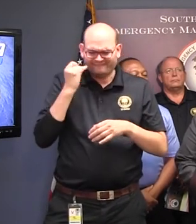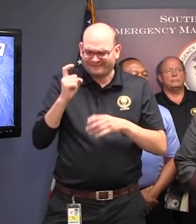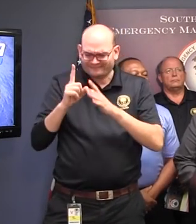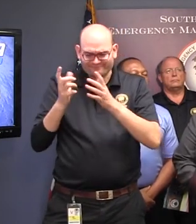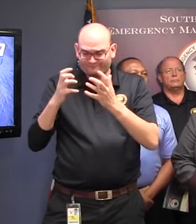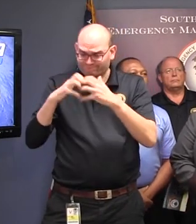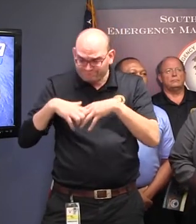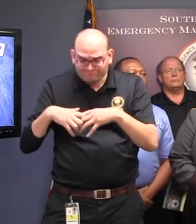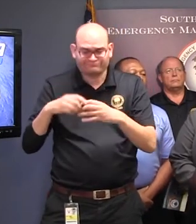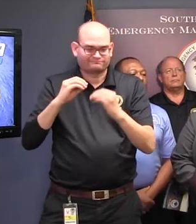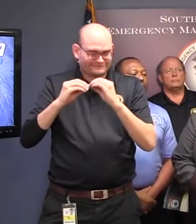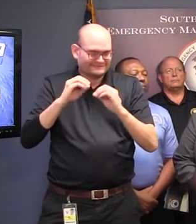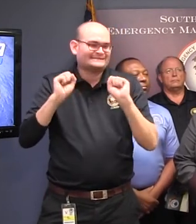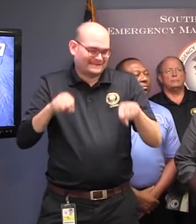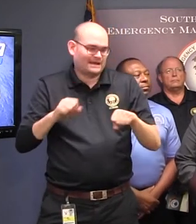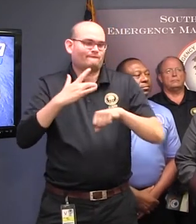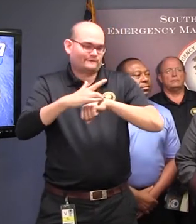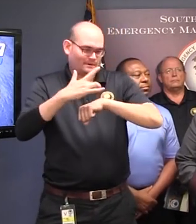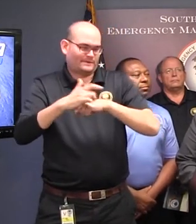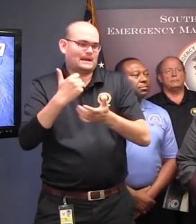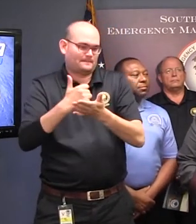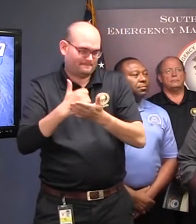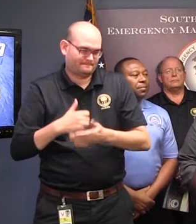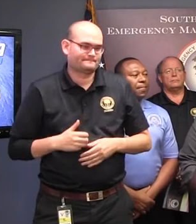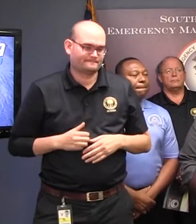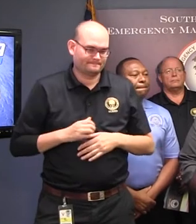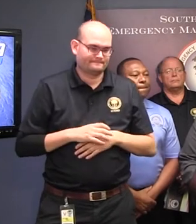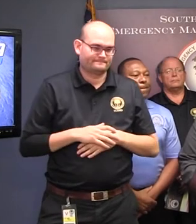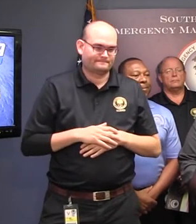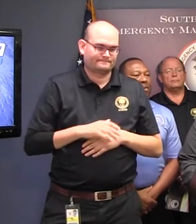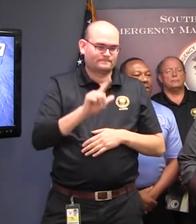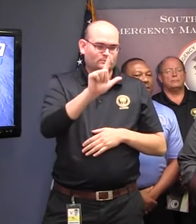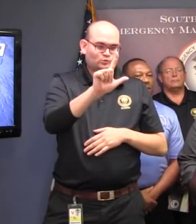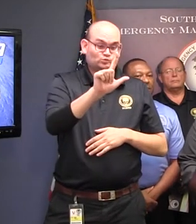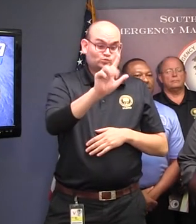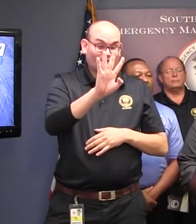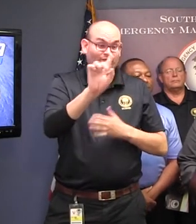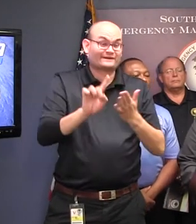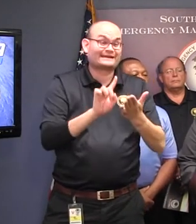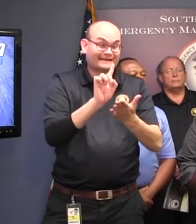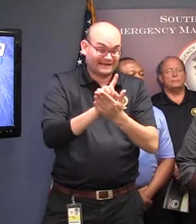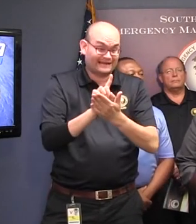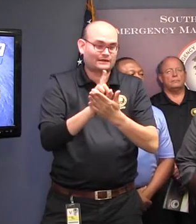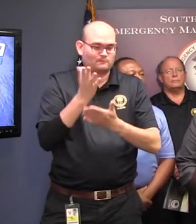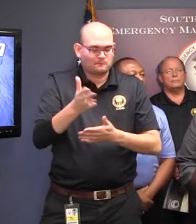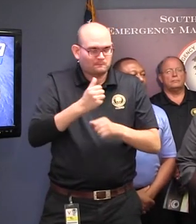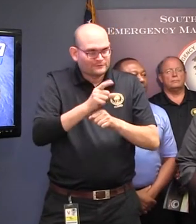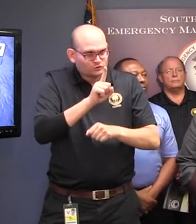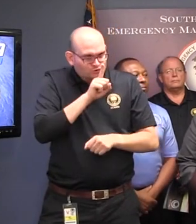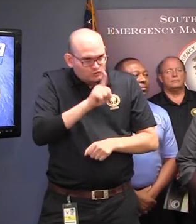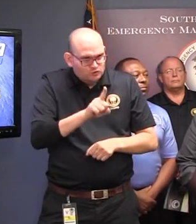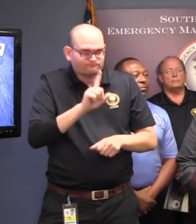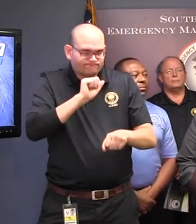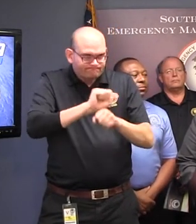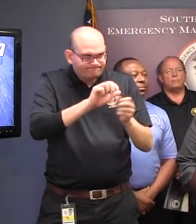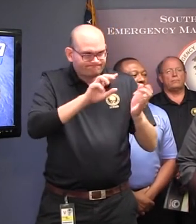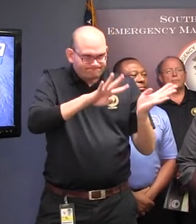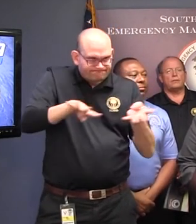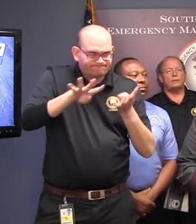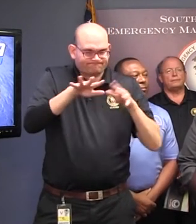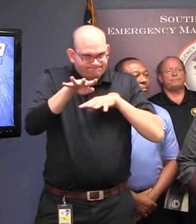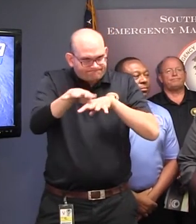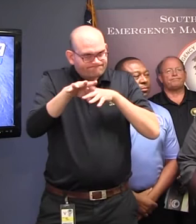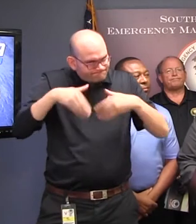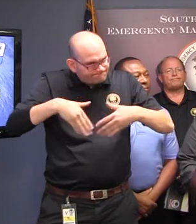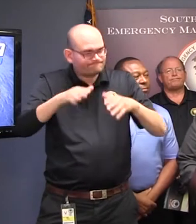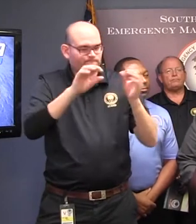we've moved to 24-hour operations along those routes to make sure the traffic continues to move. Our rest areas and welcome centers are